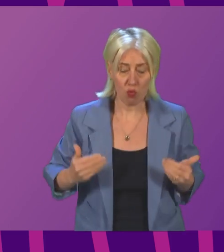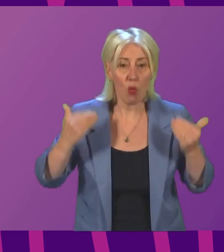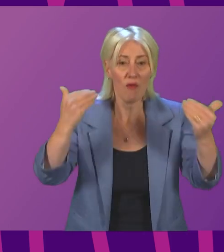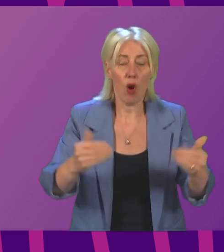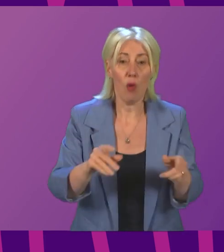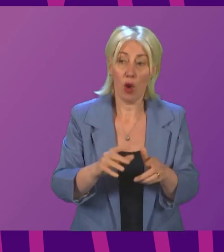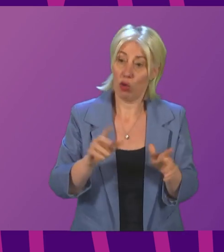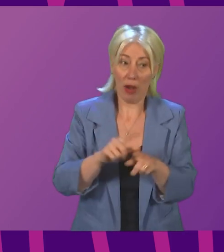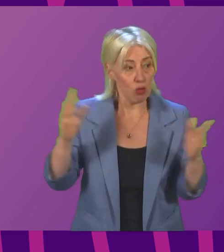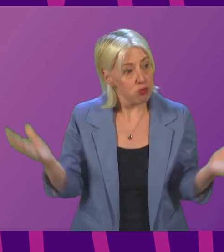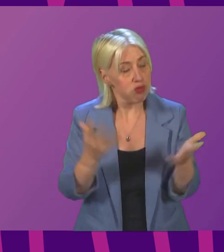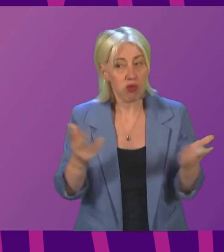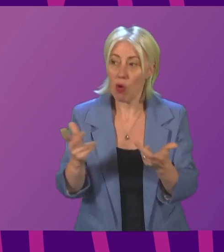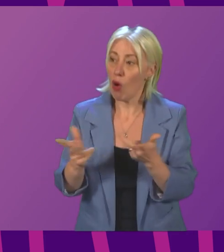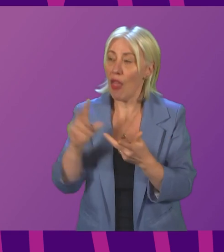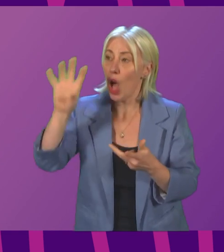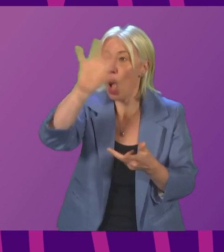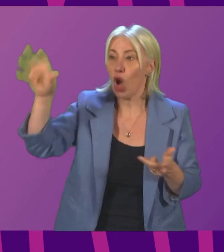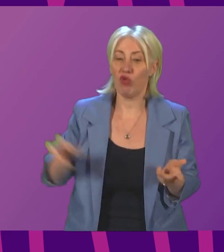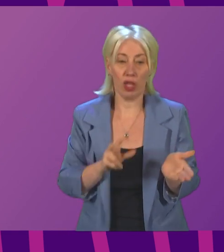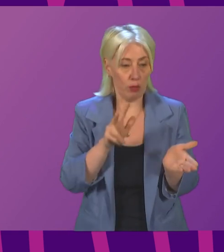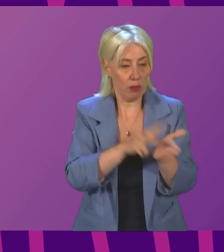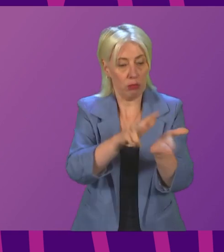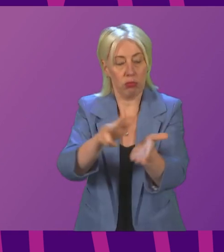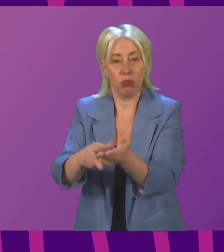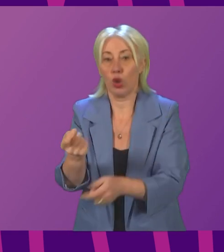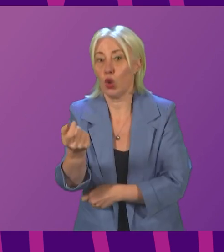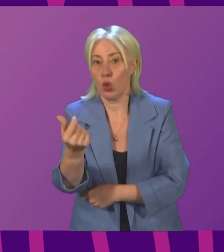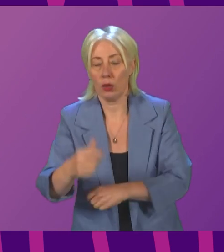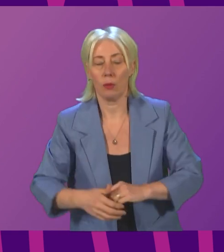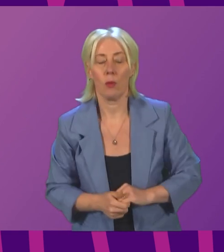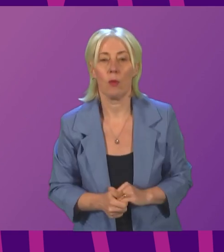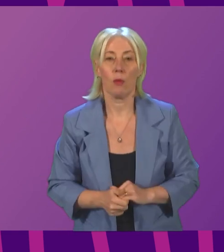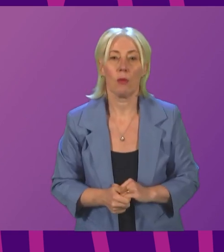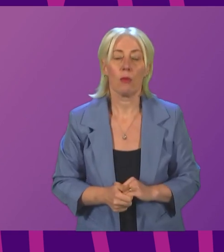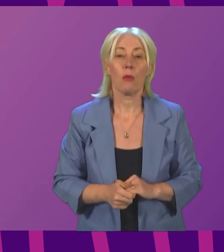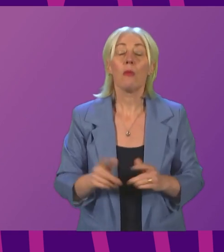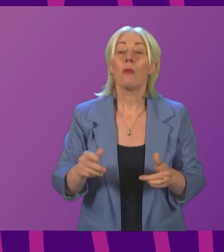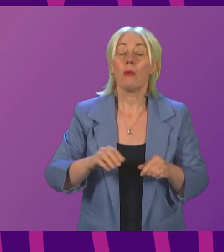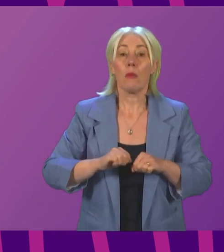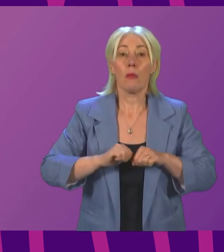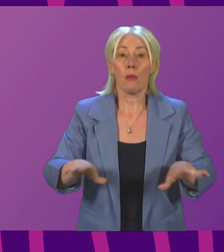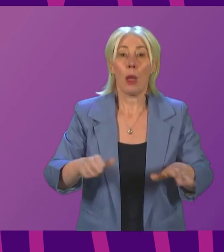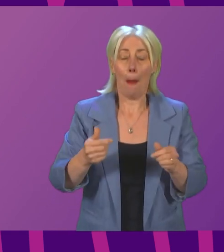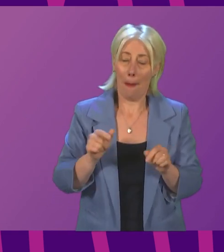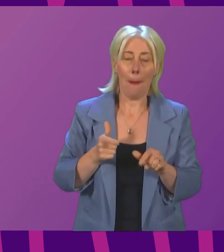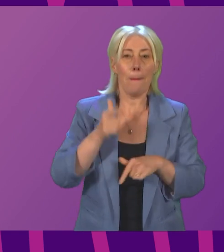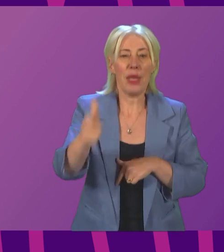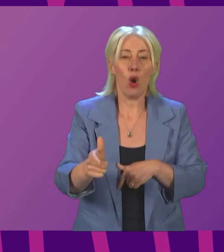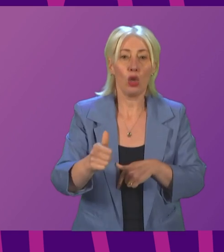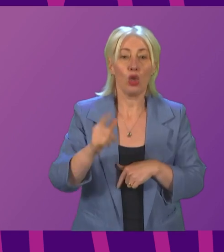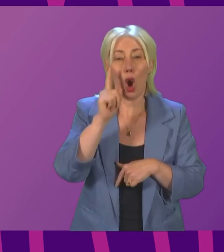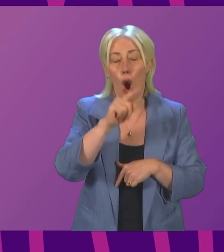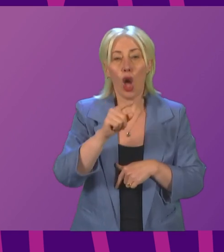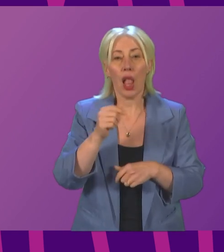other signatories in the months ahead. I call Mark Rusko to be followed by Co-Cab Stewart. The launch of the Beyond Oil and Gas Alliance was a seminal